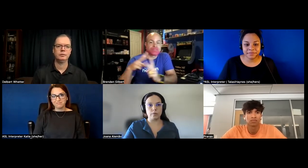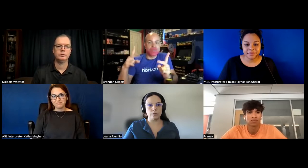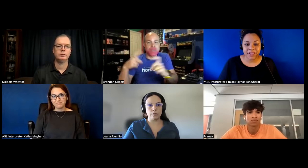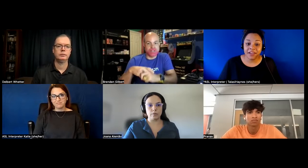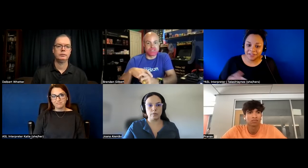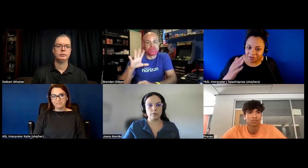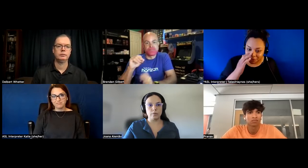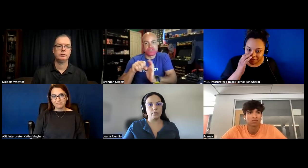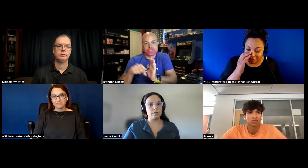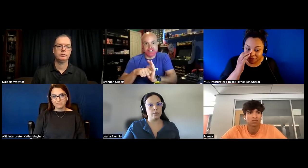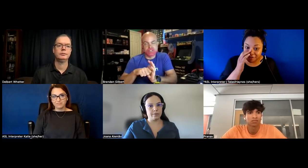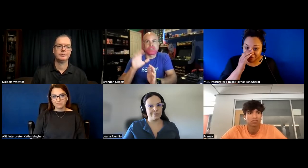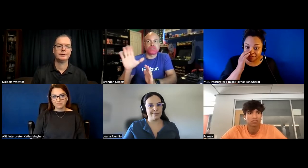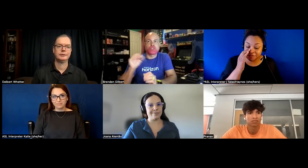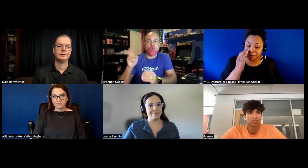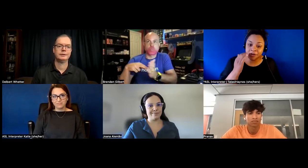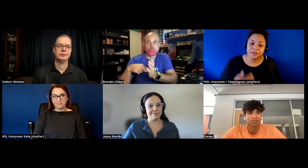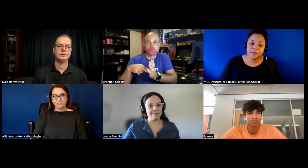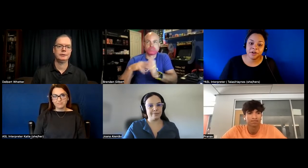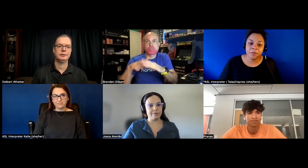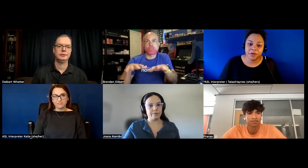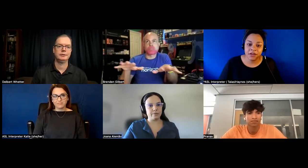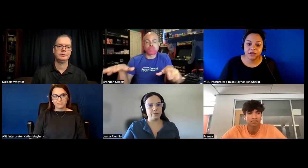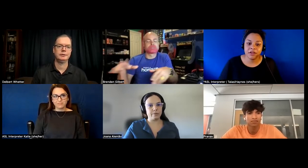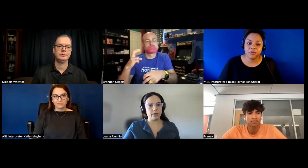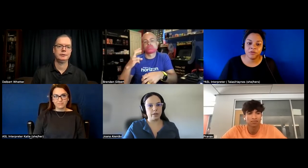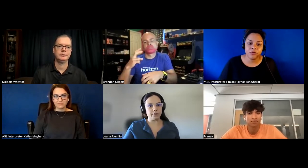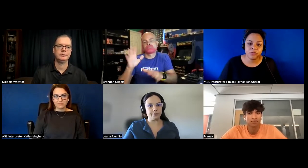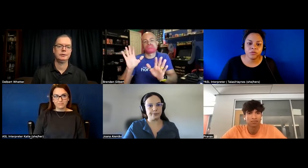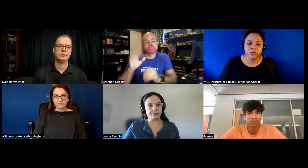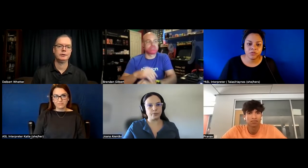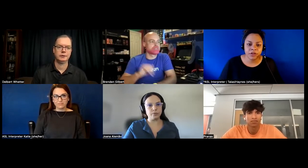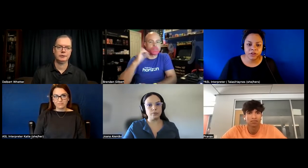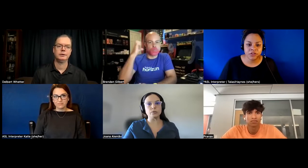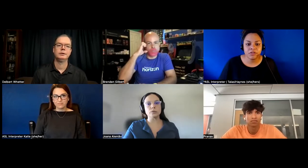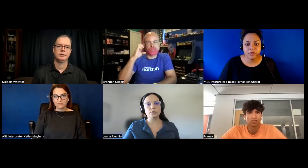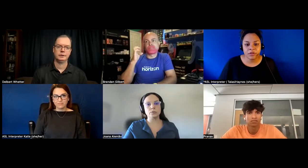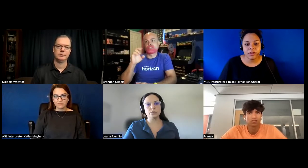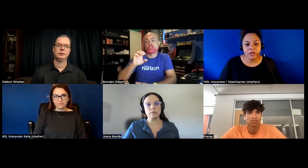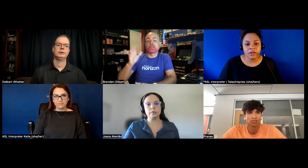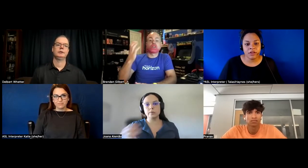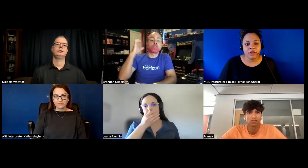and the united united states of america is very complicated um their own rules and regulations so um